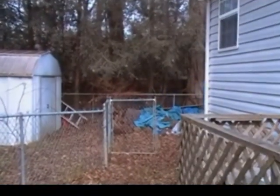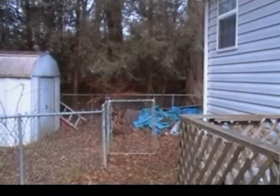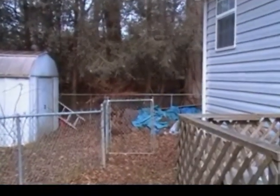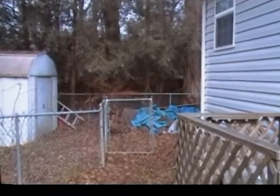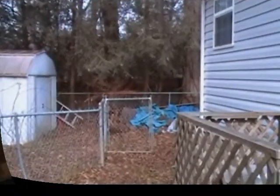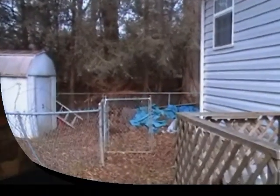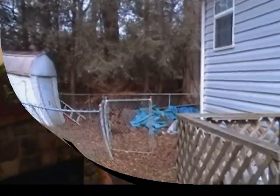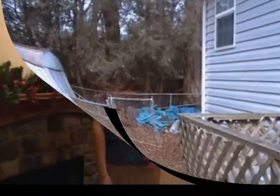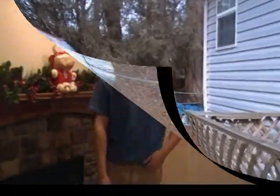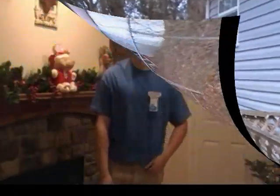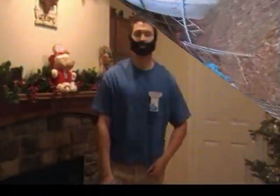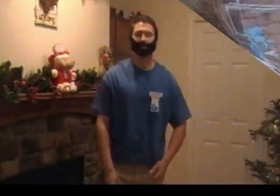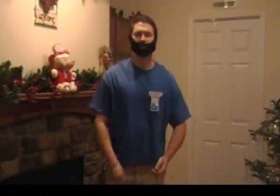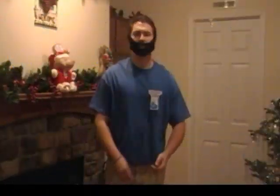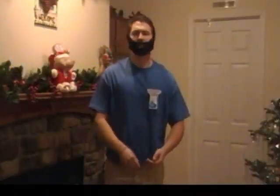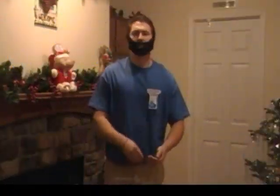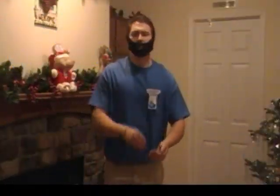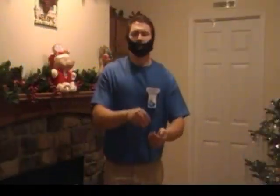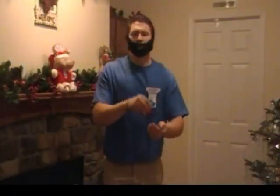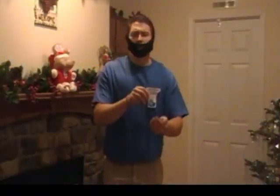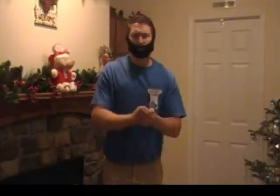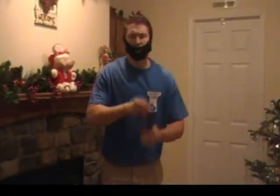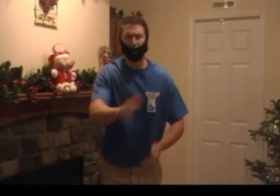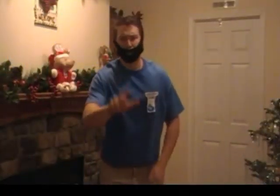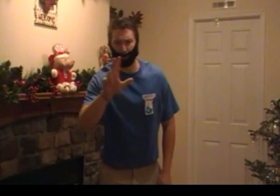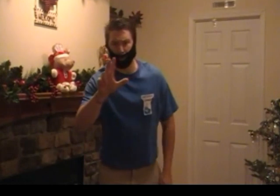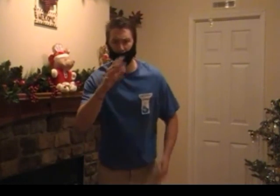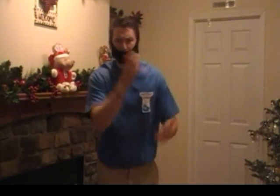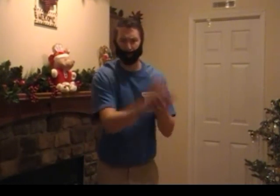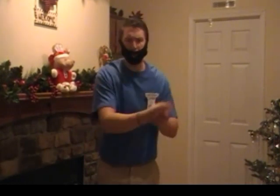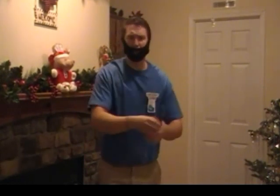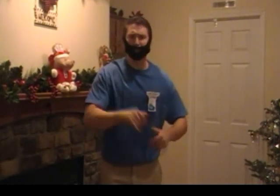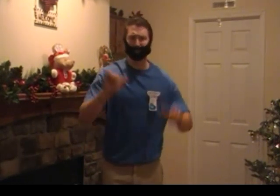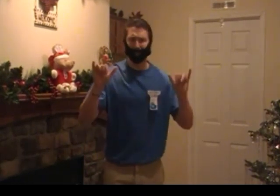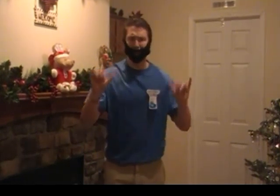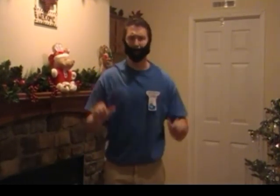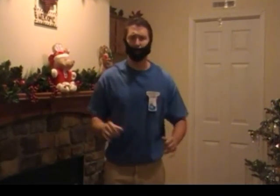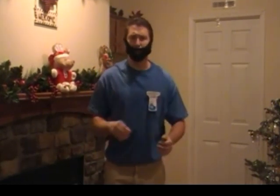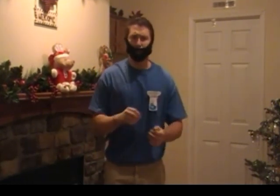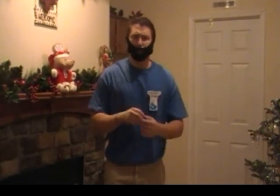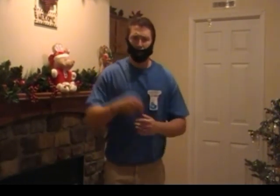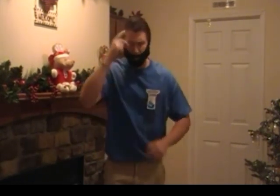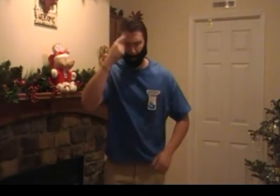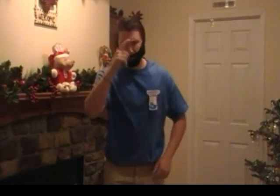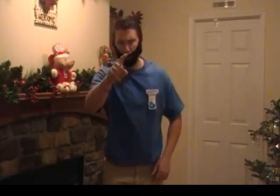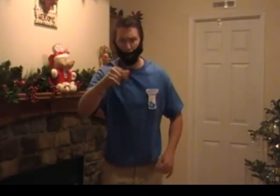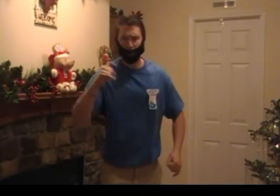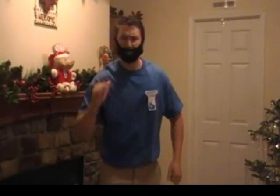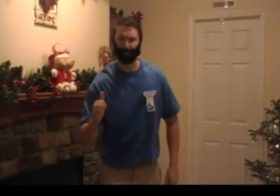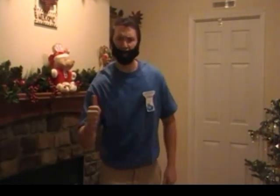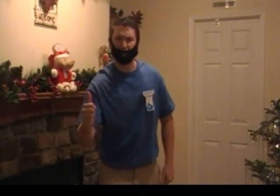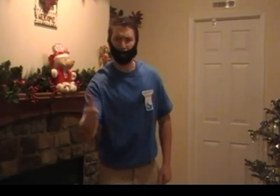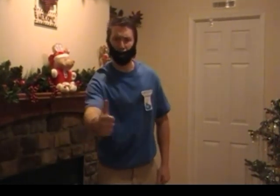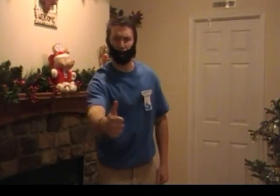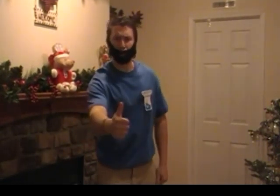What's this? Buy three bottles now! Four, ten dollars!